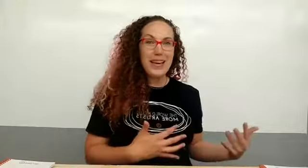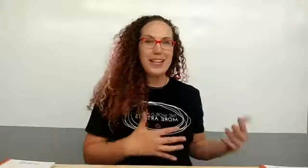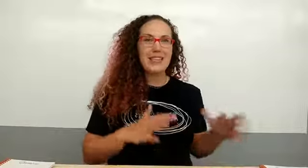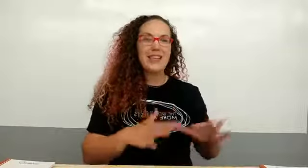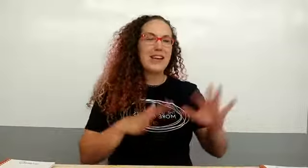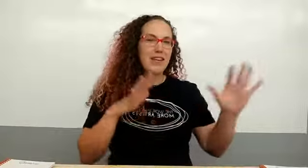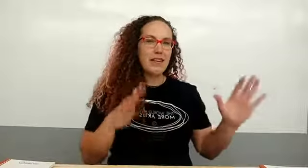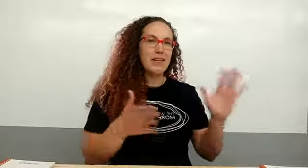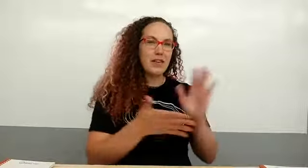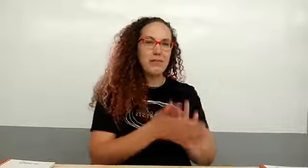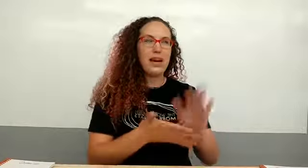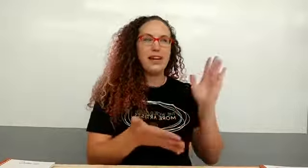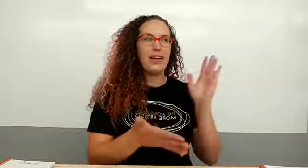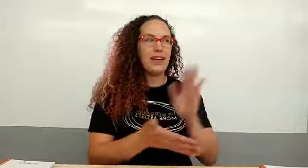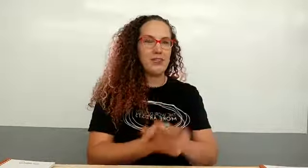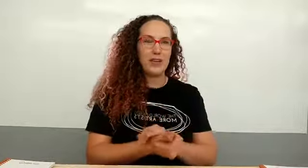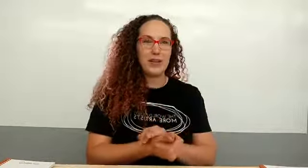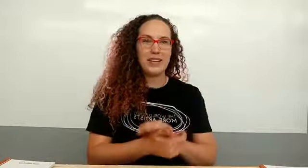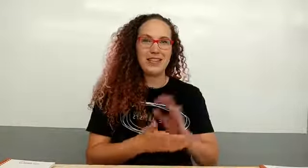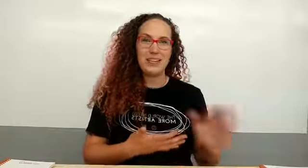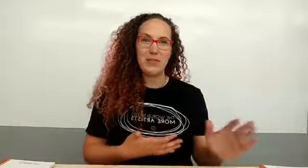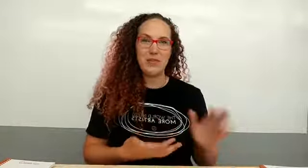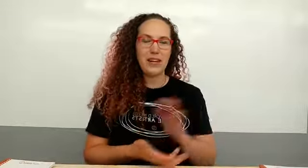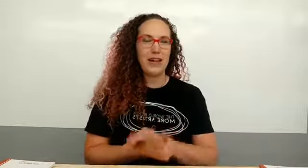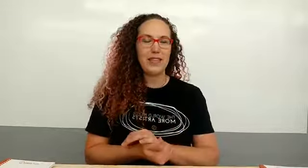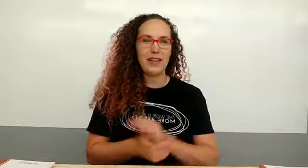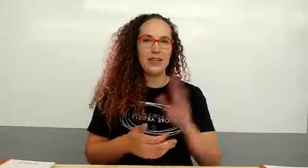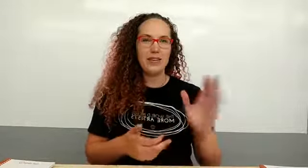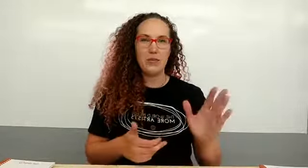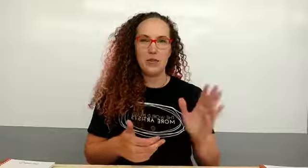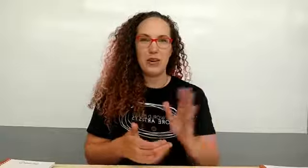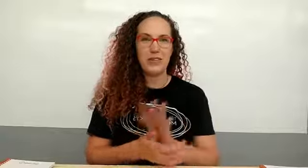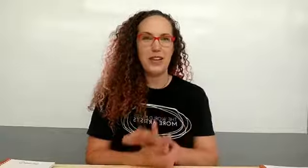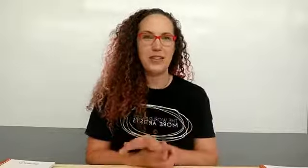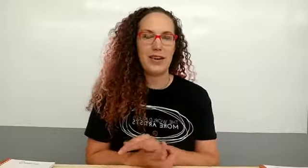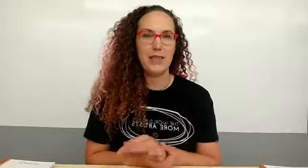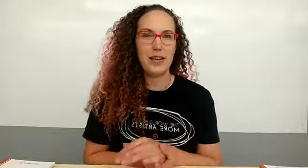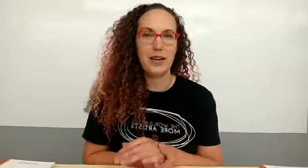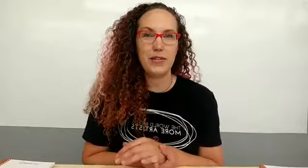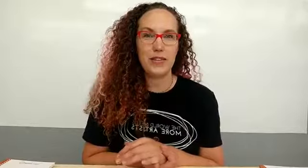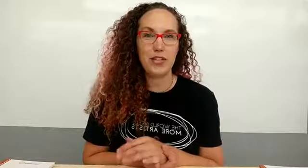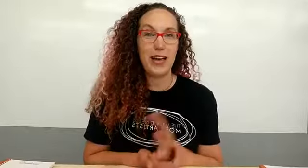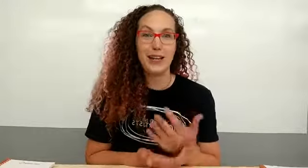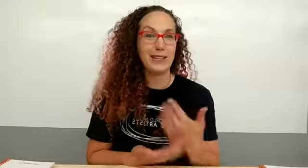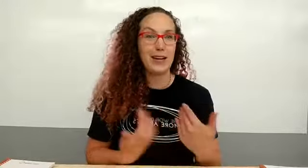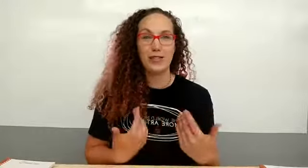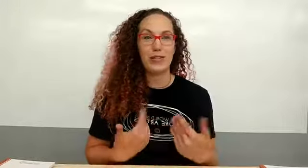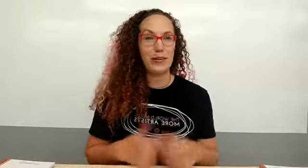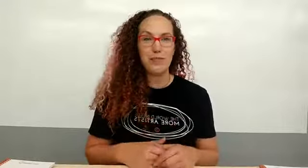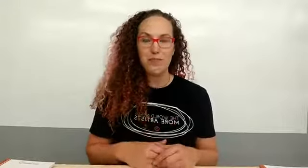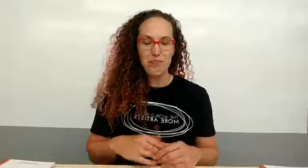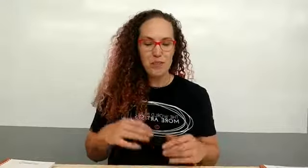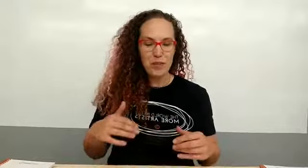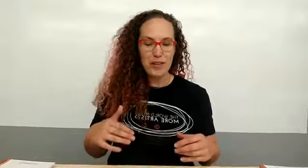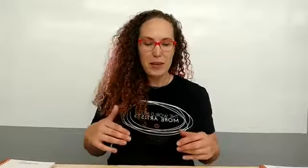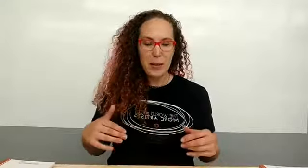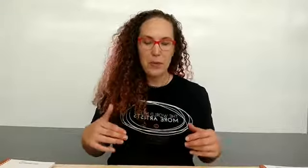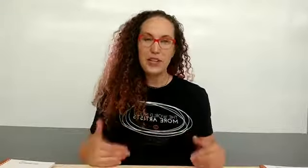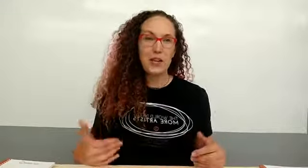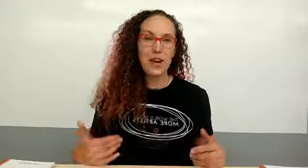kids and they are they're rocking and I feel good about the system we've got thank goodness Miss Grace loves to edit videos because she edits I just film we don't